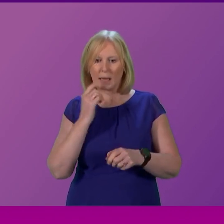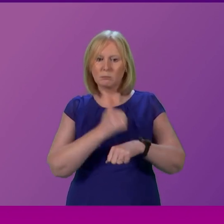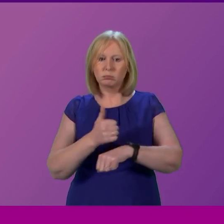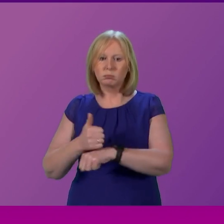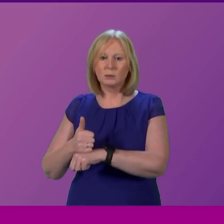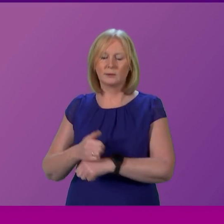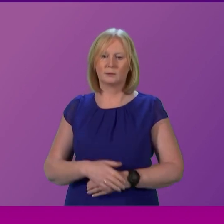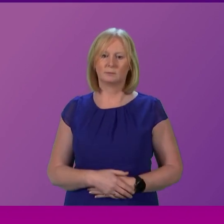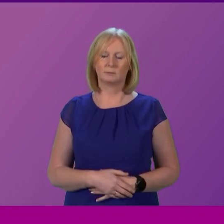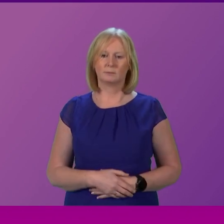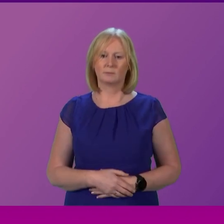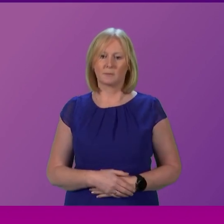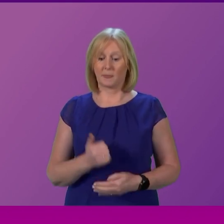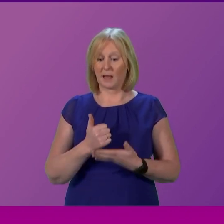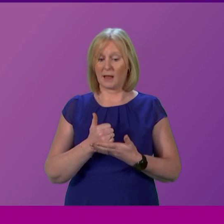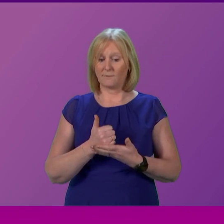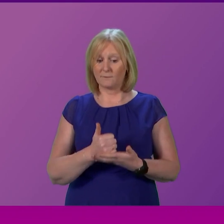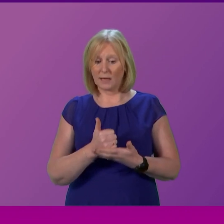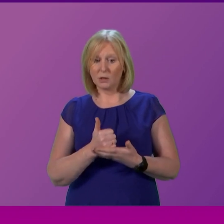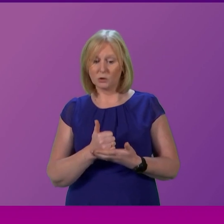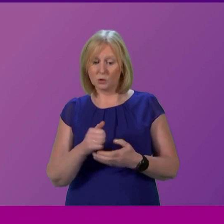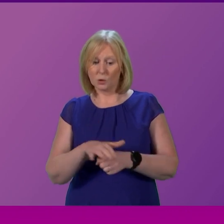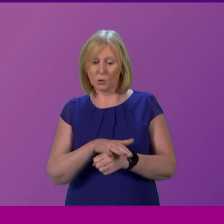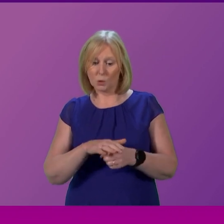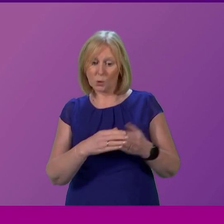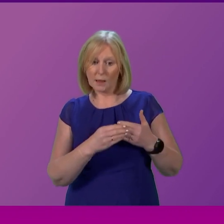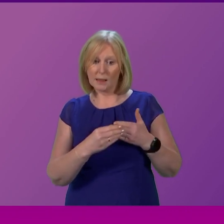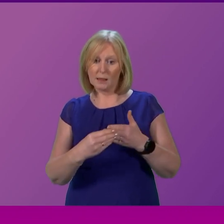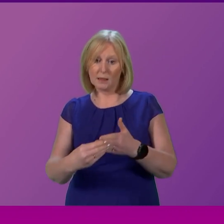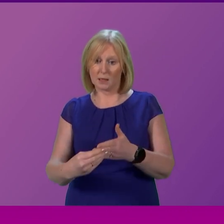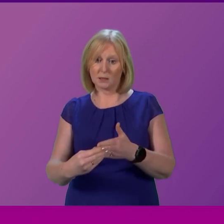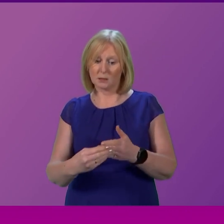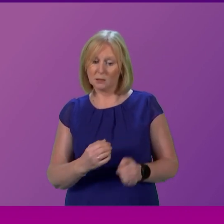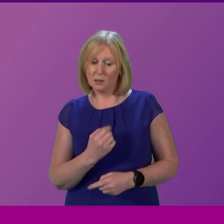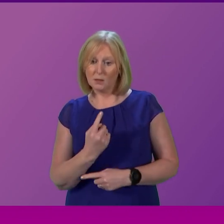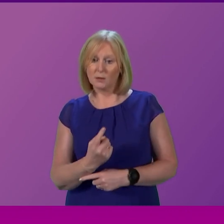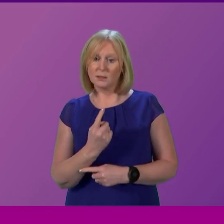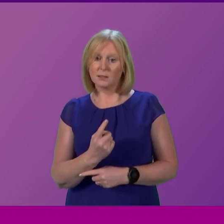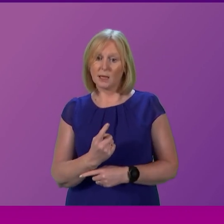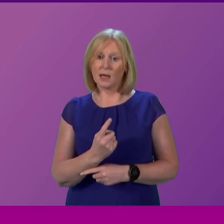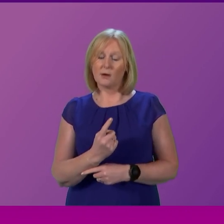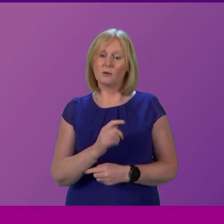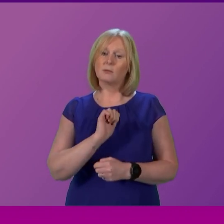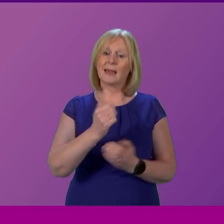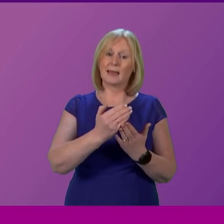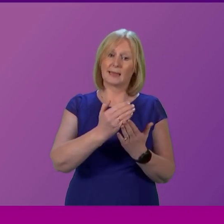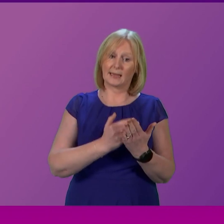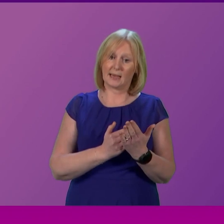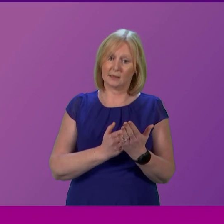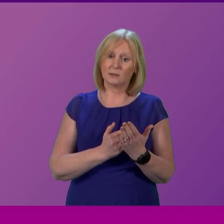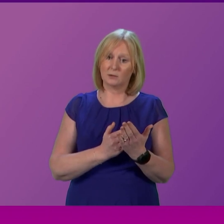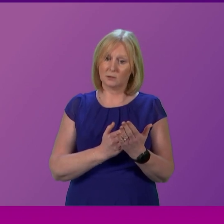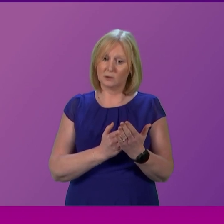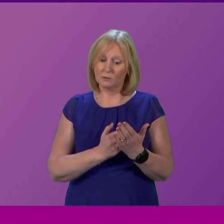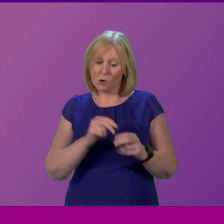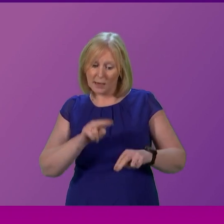Advice has also recently been issued to local leaders that provides clear guidance on the expectations around assessment